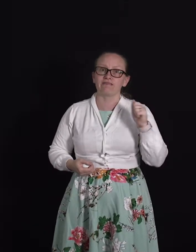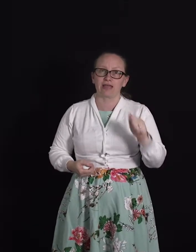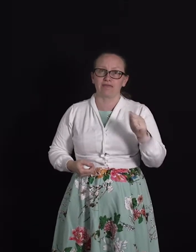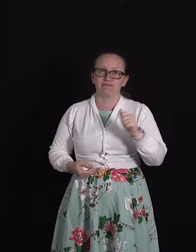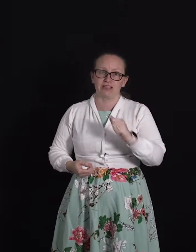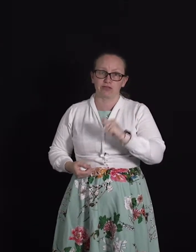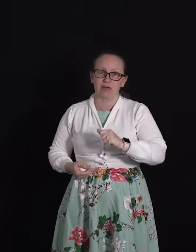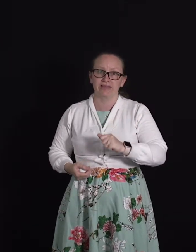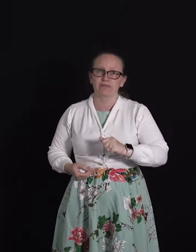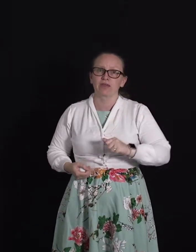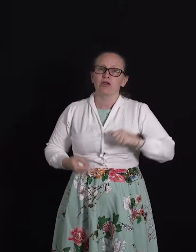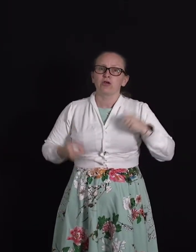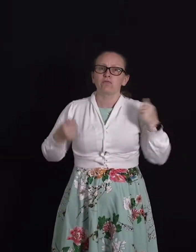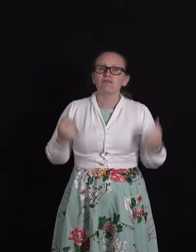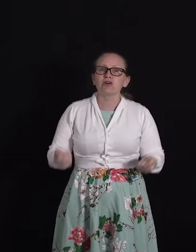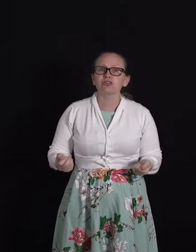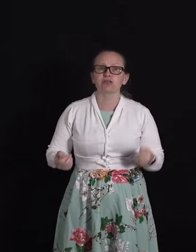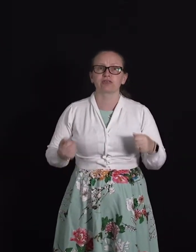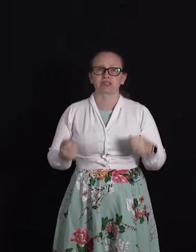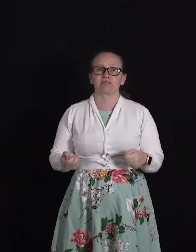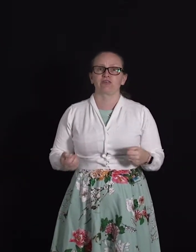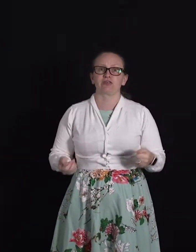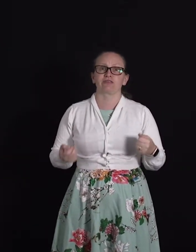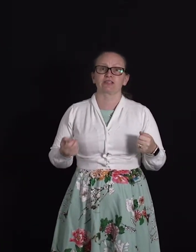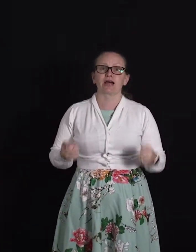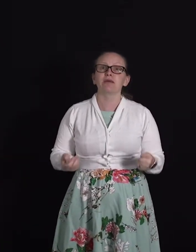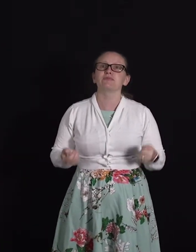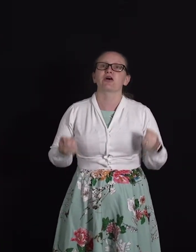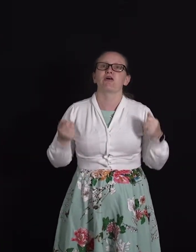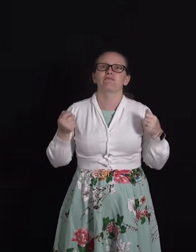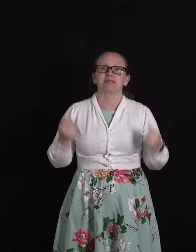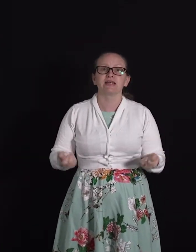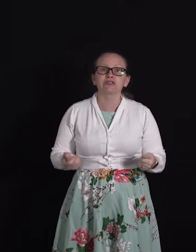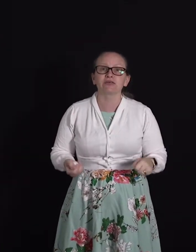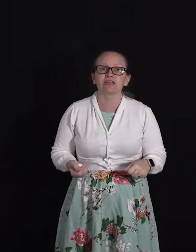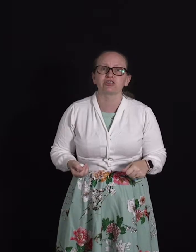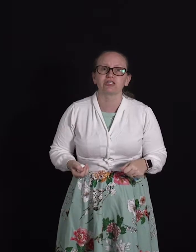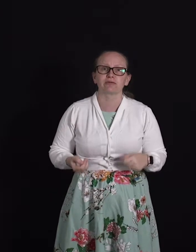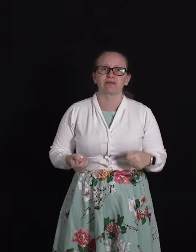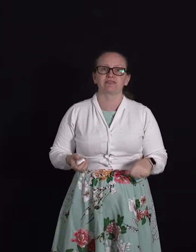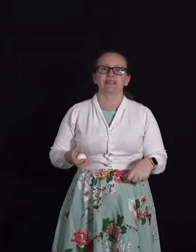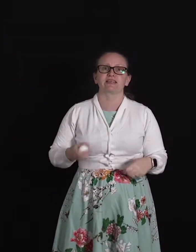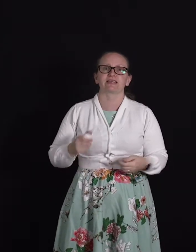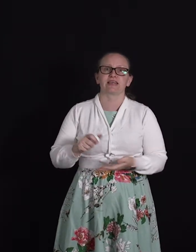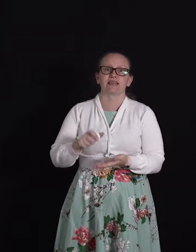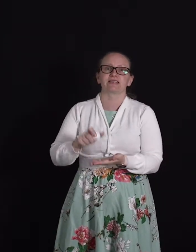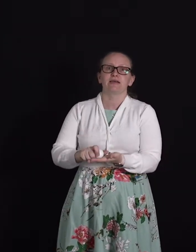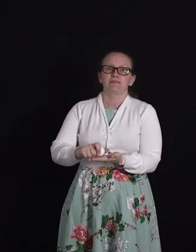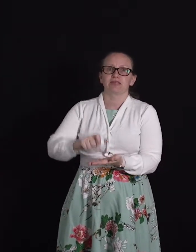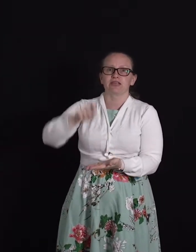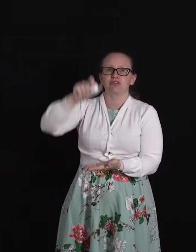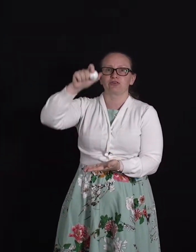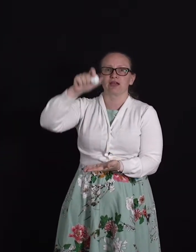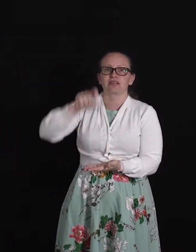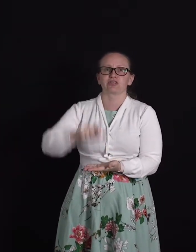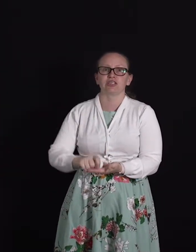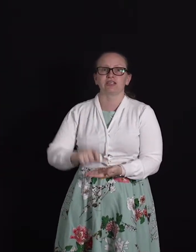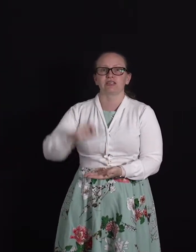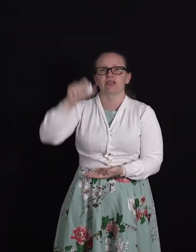mv squared. We've also looked at a few different types of potential energy. So we've seen that there's potential energy in the